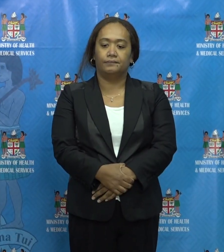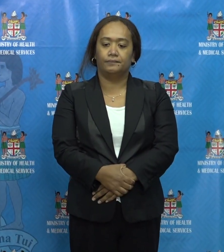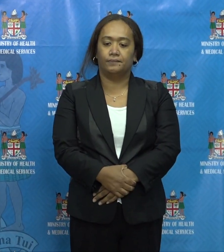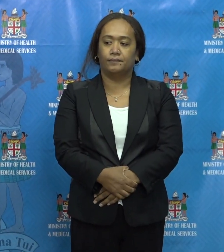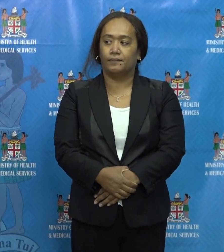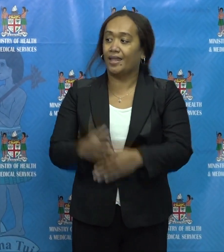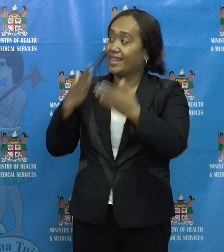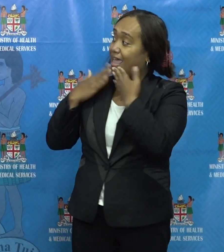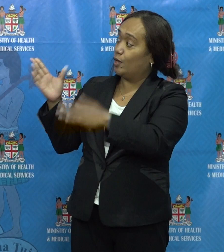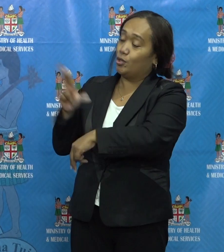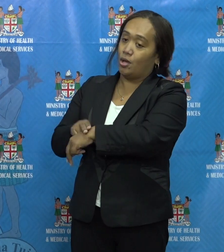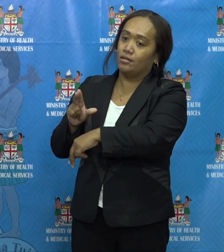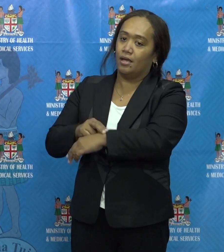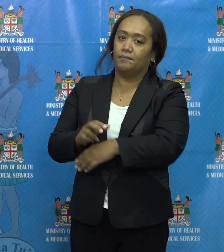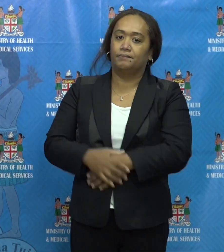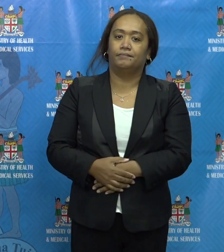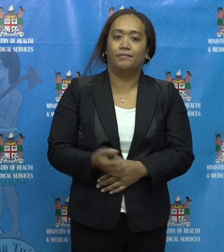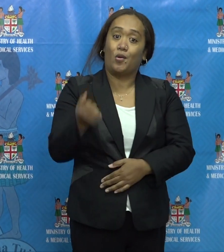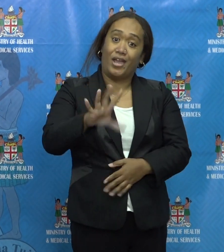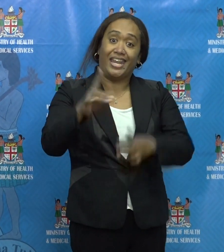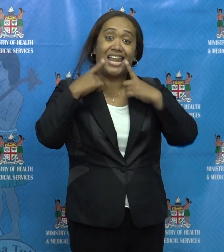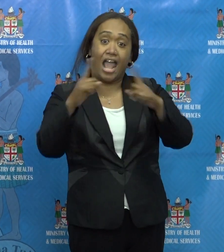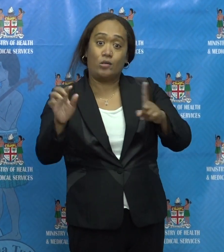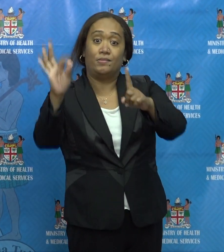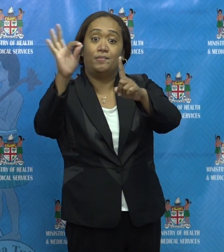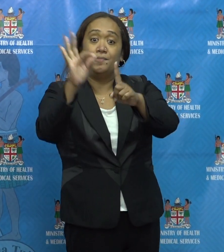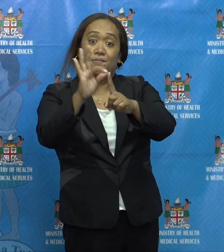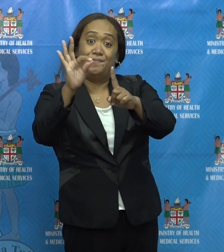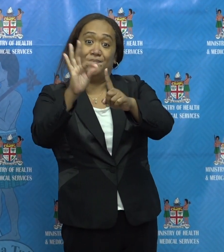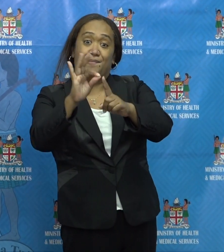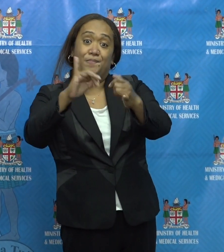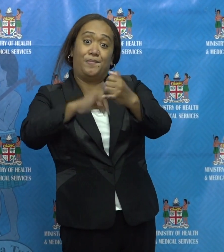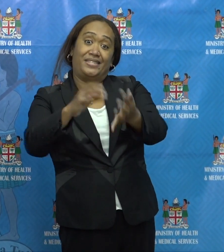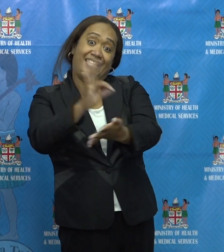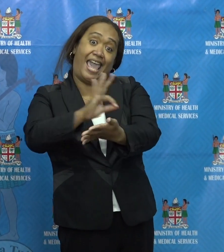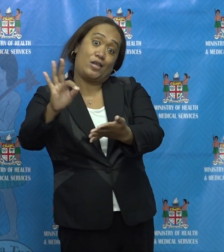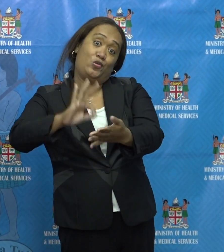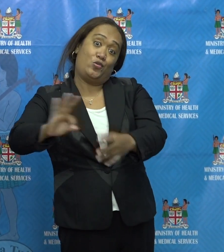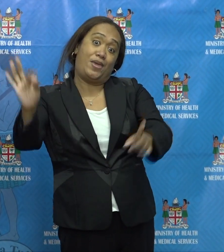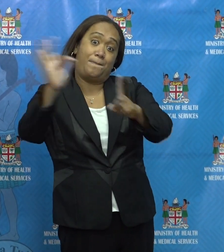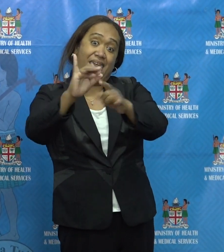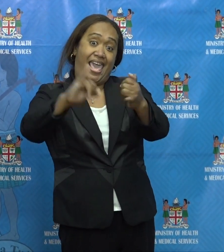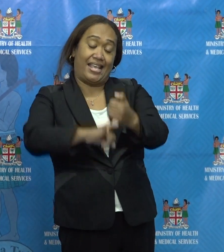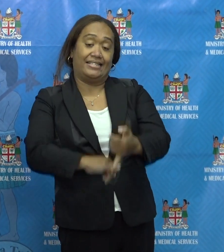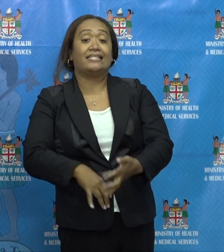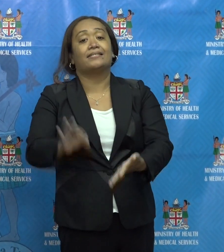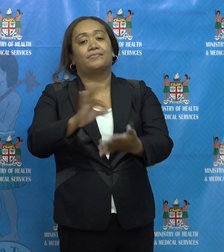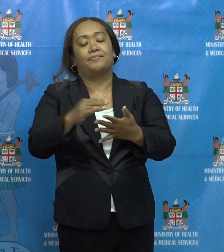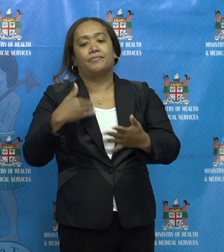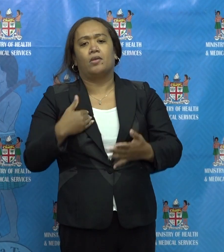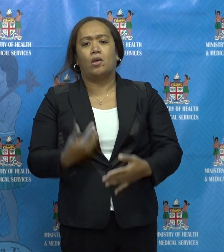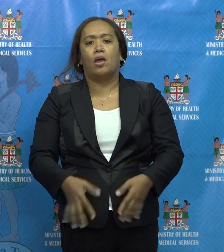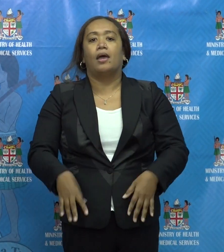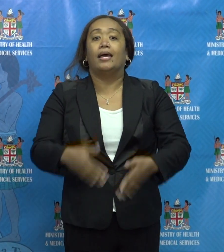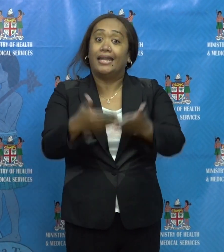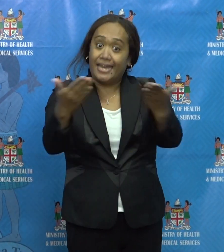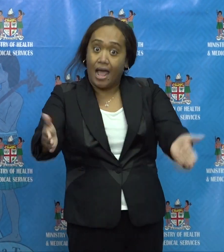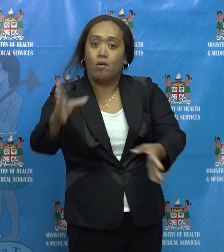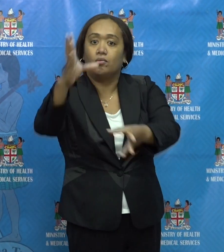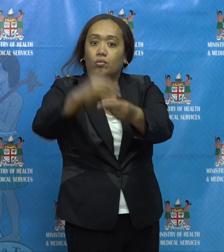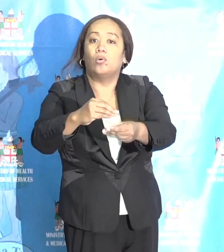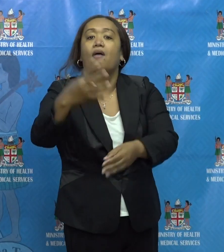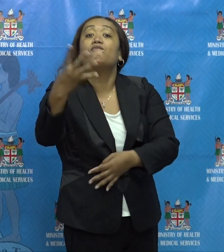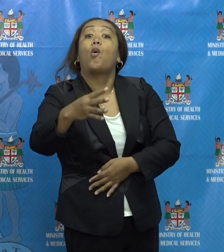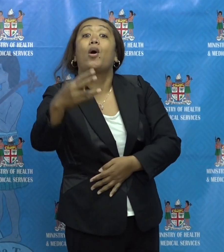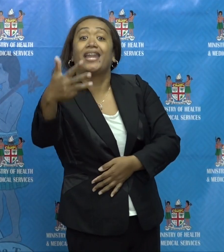So, as announced by the Permanent Secretary today, there are zero new cases to report. That means we still have 49 active cases in